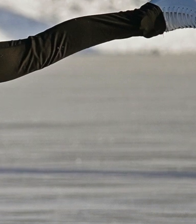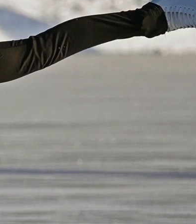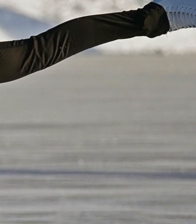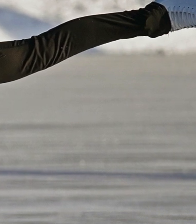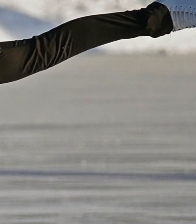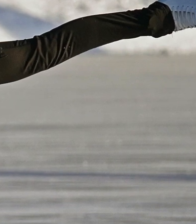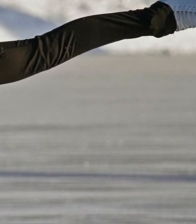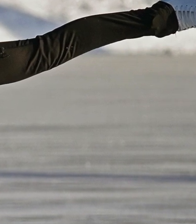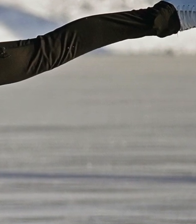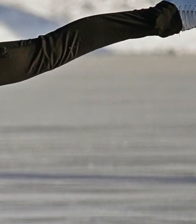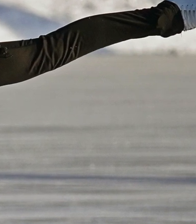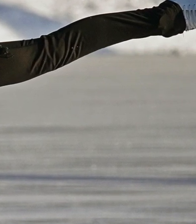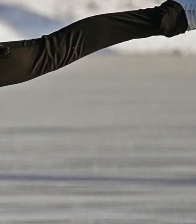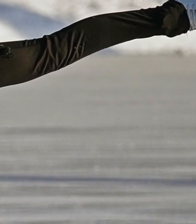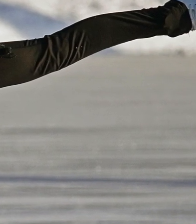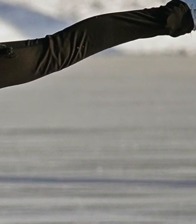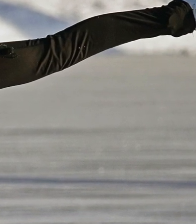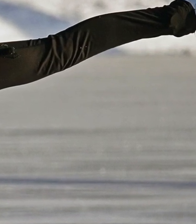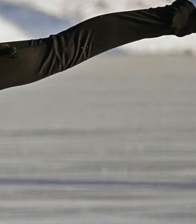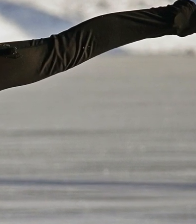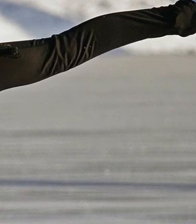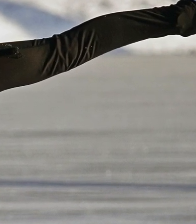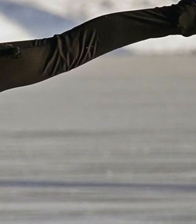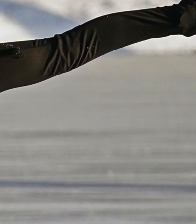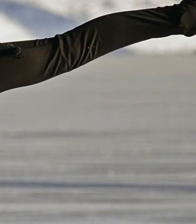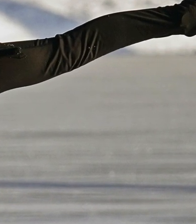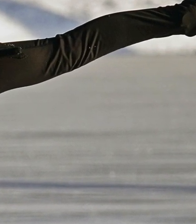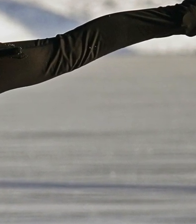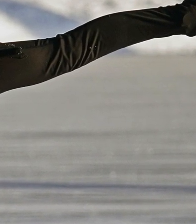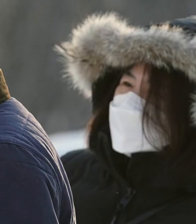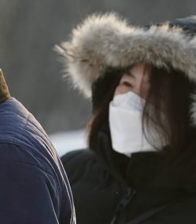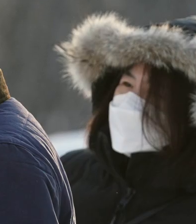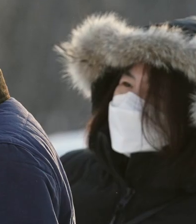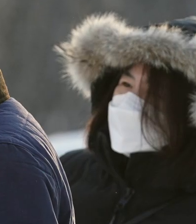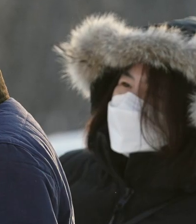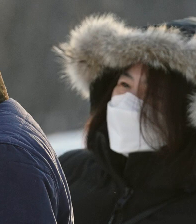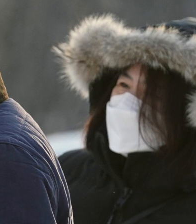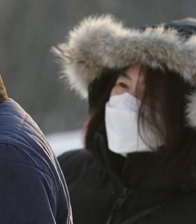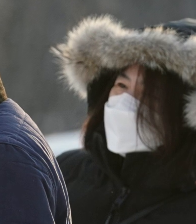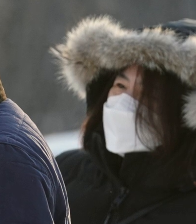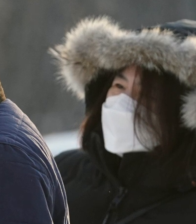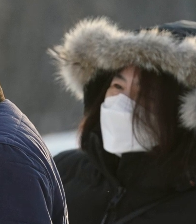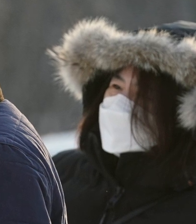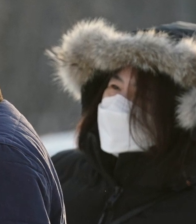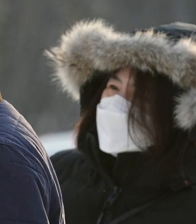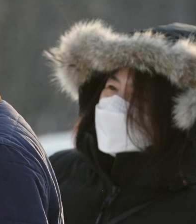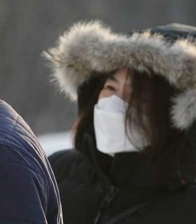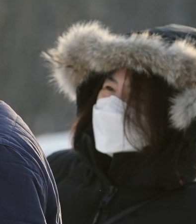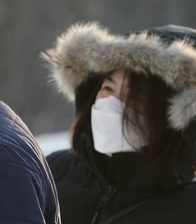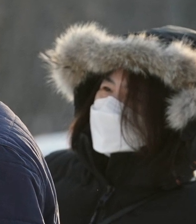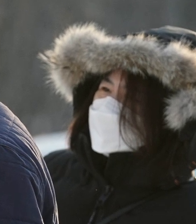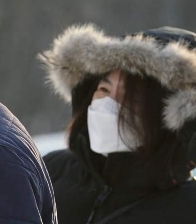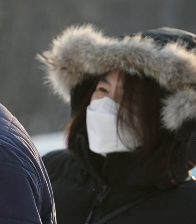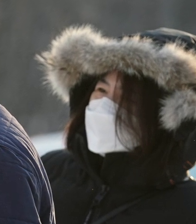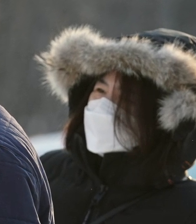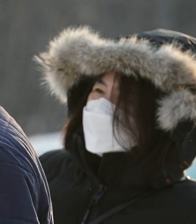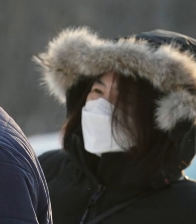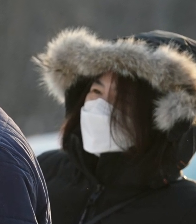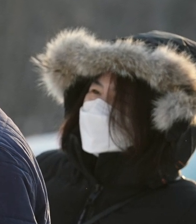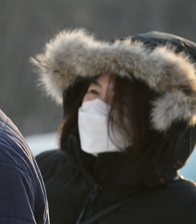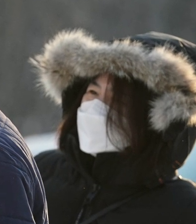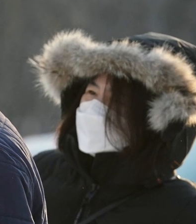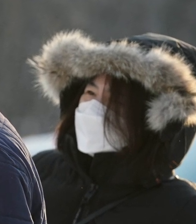We are protecting one another by reducing in-person interactions, which in turn is reducing the number of people who get sick,